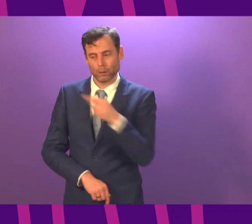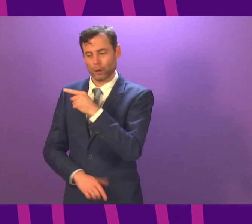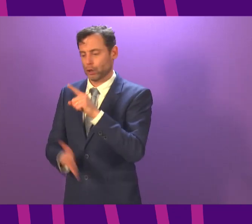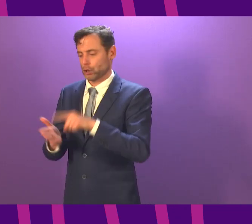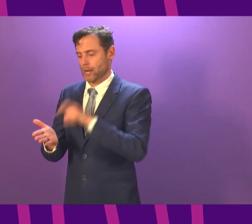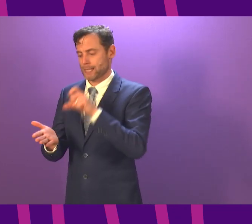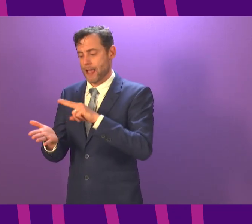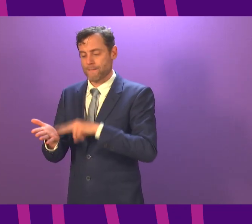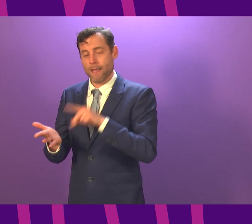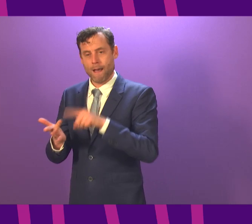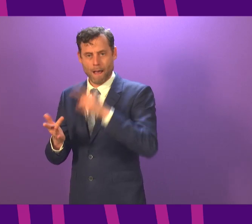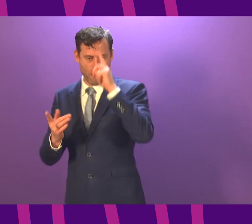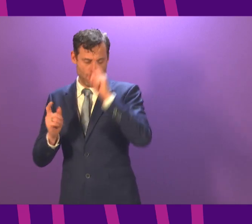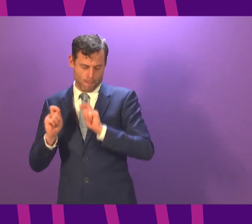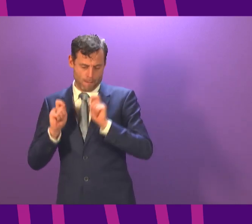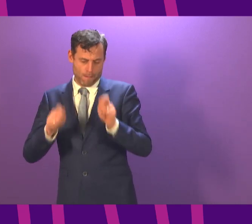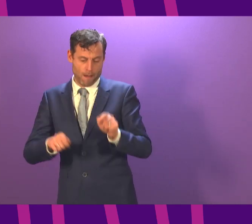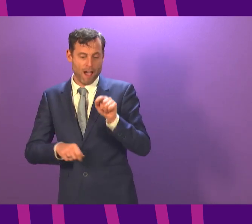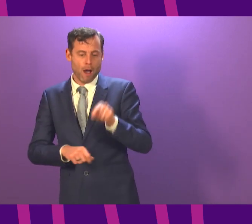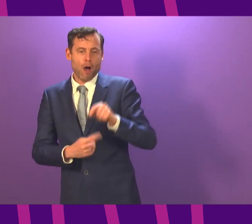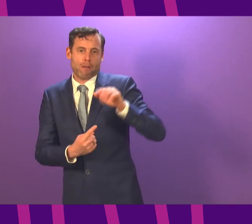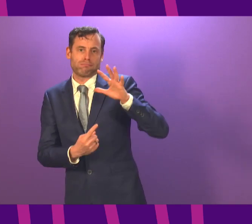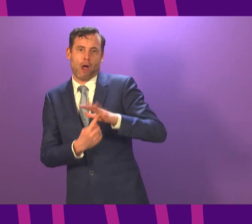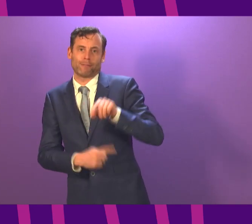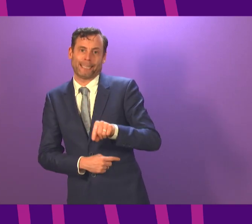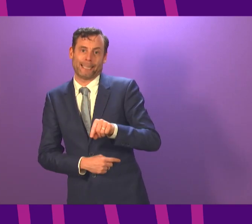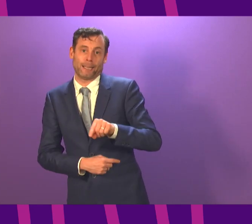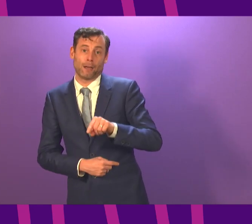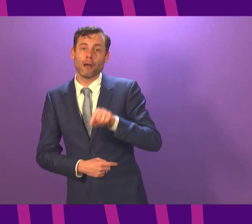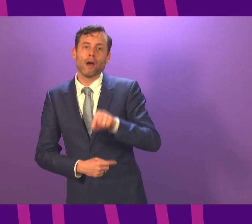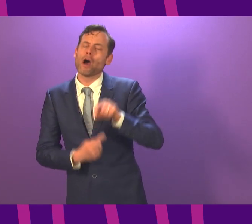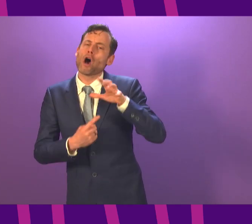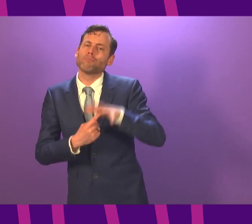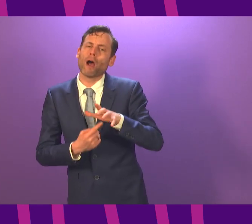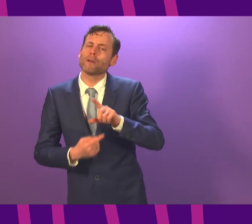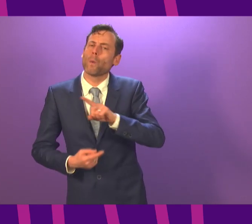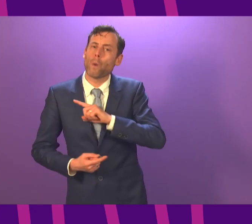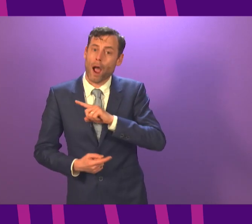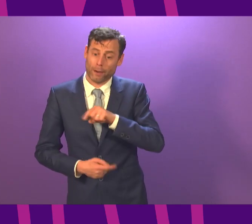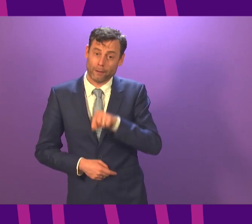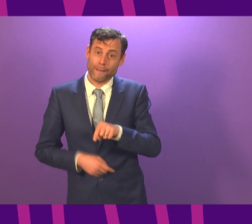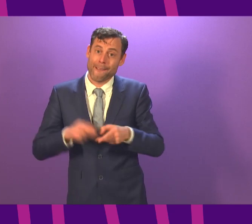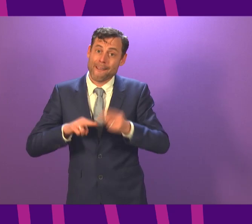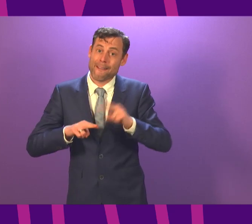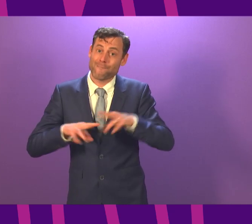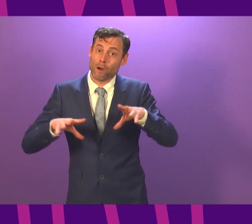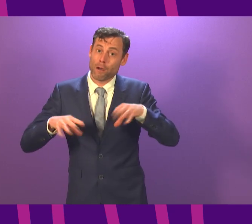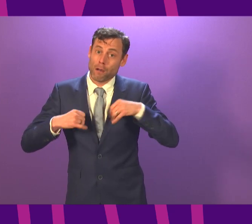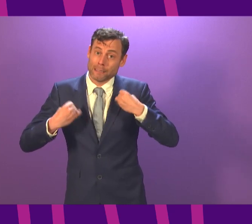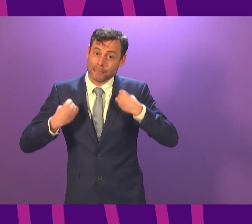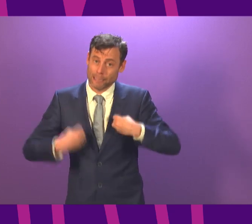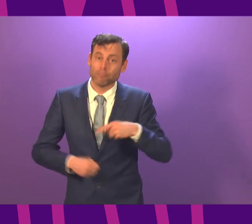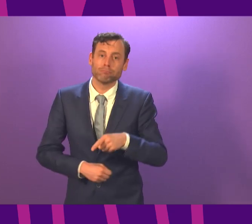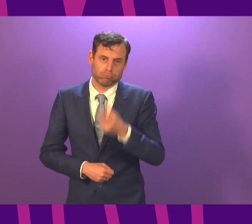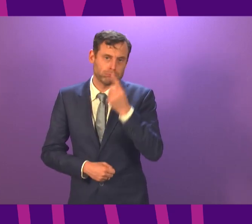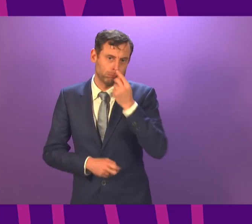likely to get ill and die if they get this virus. That list in totality is I think about 2.7 million